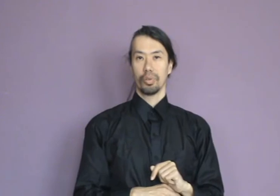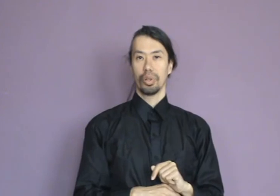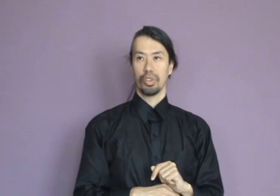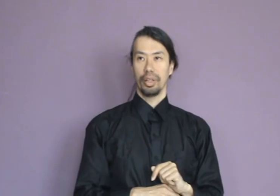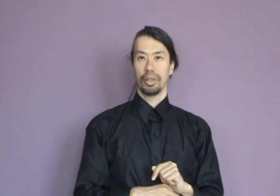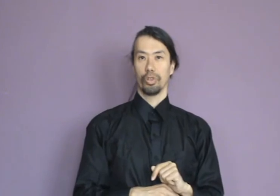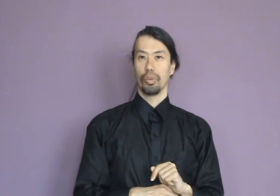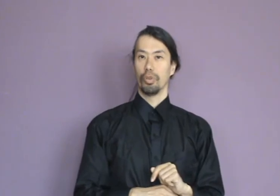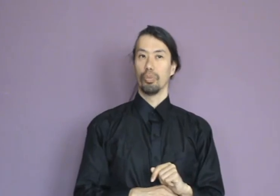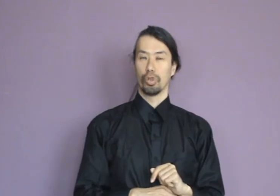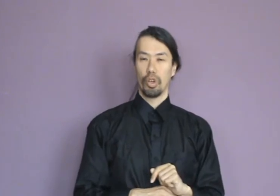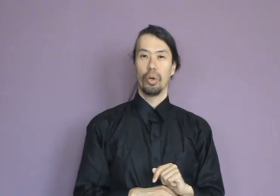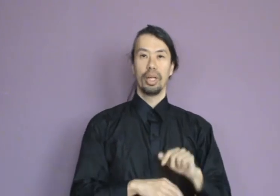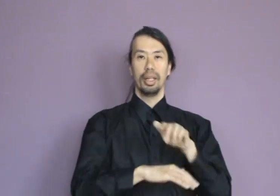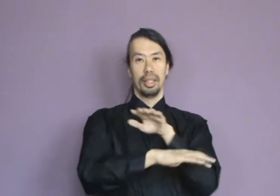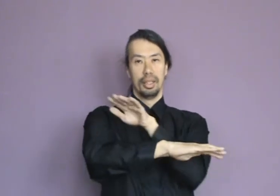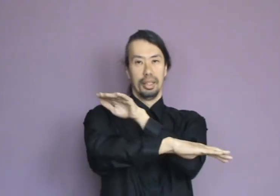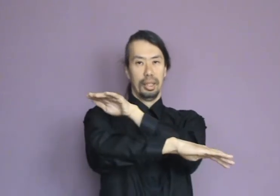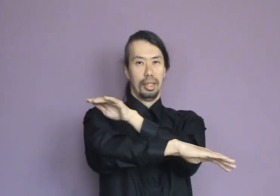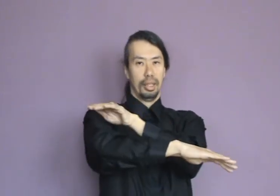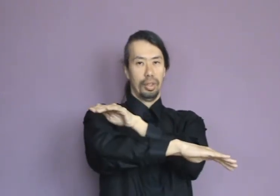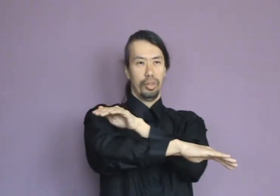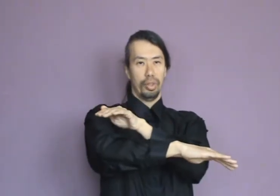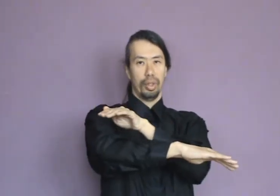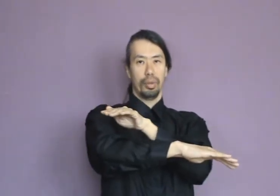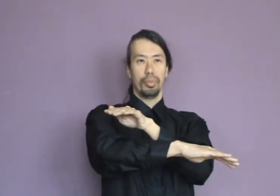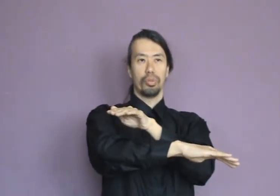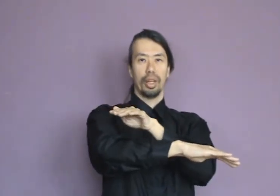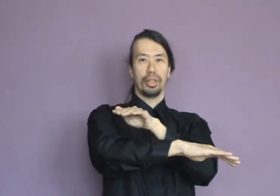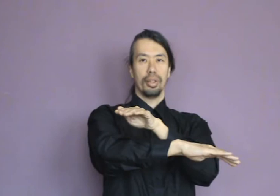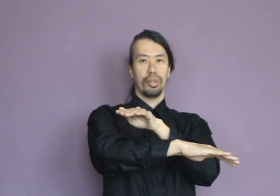Conversely, you can also move more slowly. So, move like this,